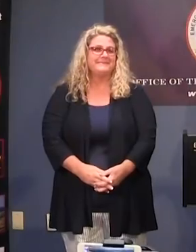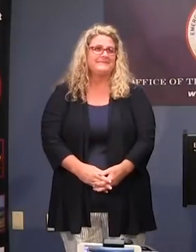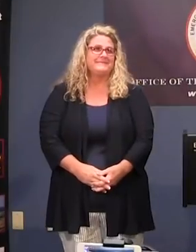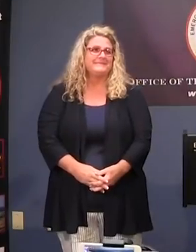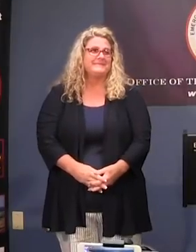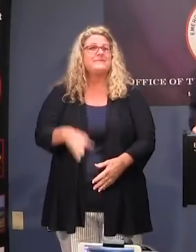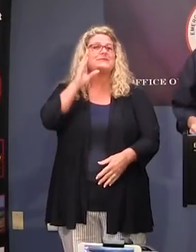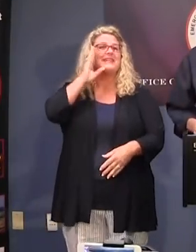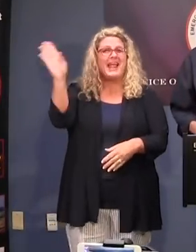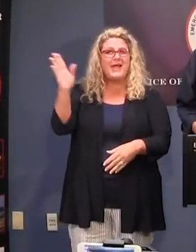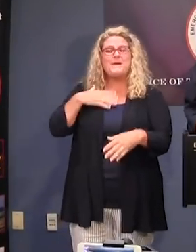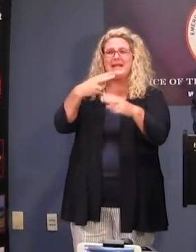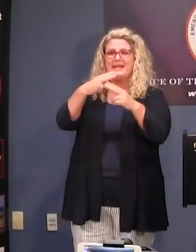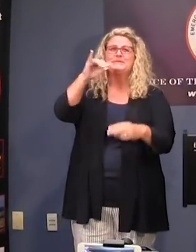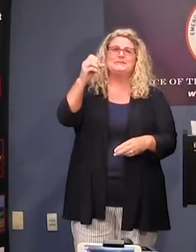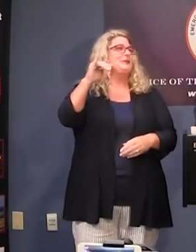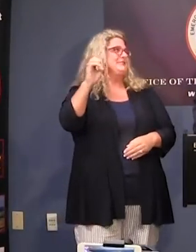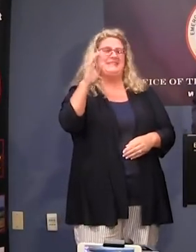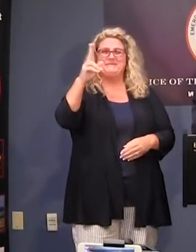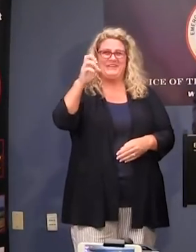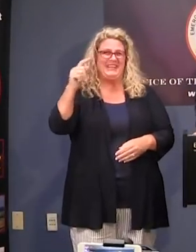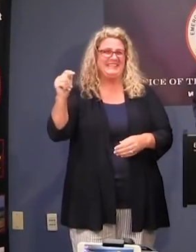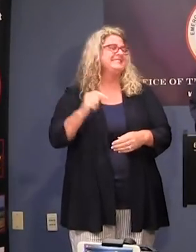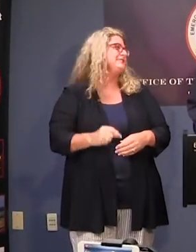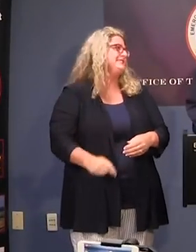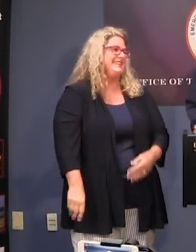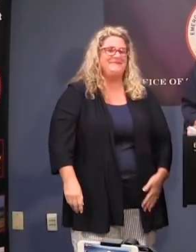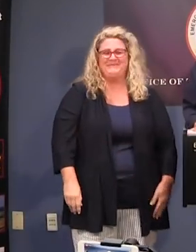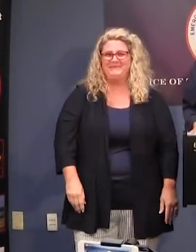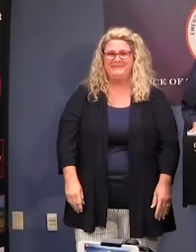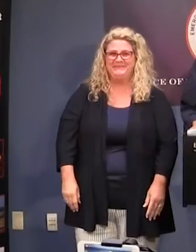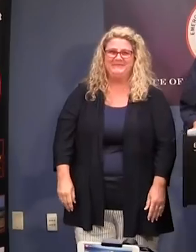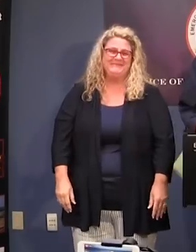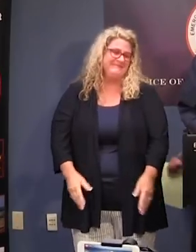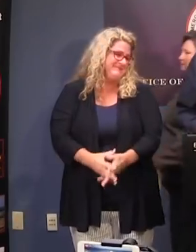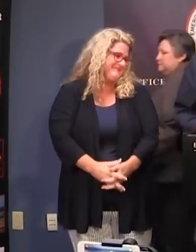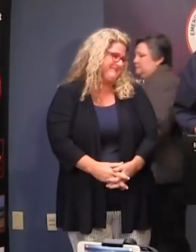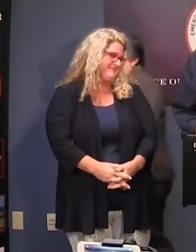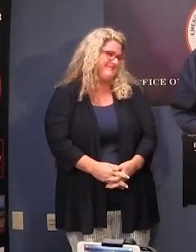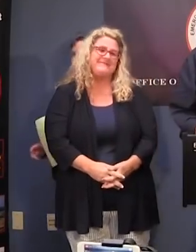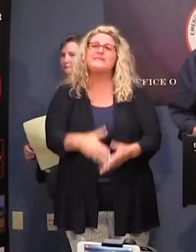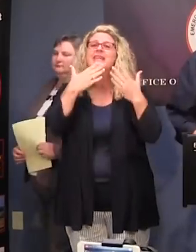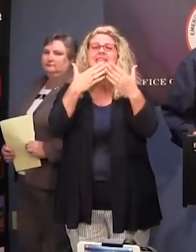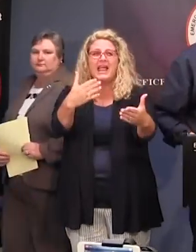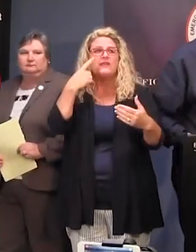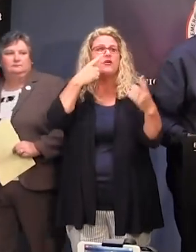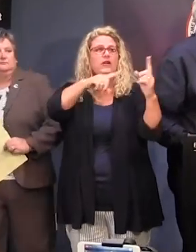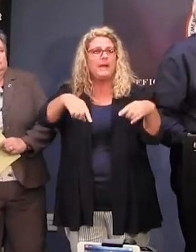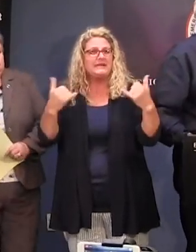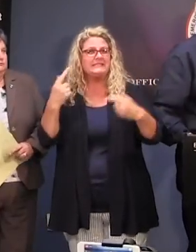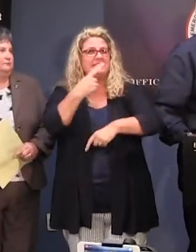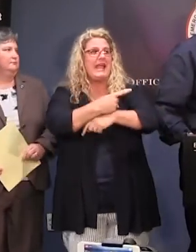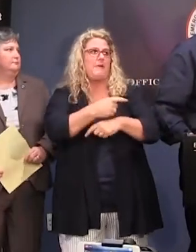Well, this is Josie McDaniel Burkett again, we're glad to have you back. It's good to see you. Y'all, thank you for coming. We're going to